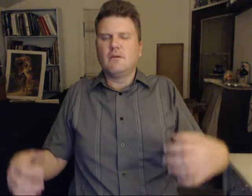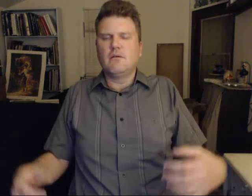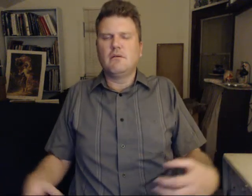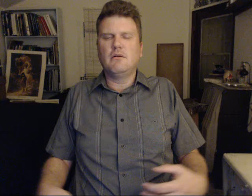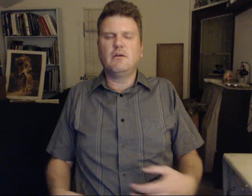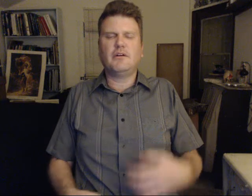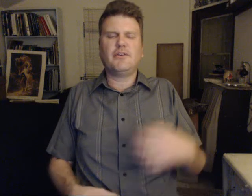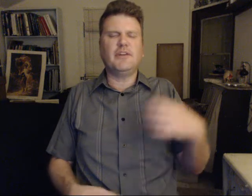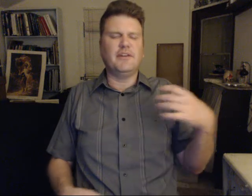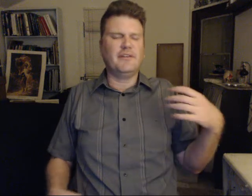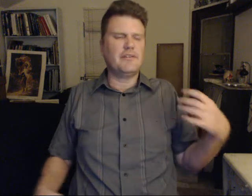Oh, Griggs.